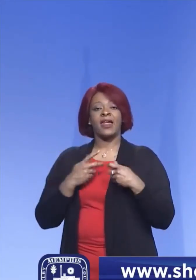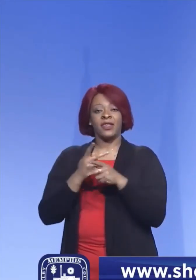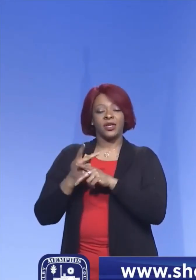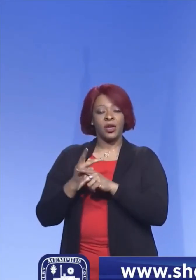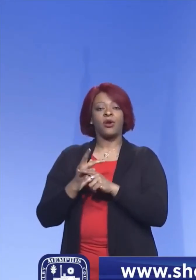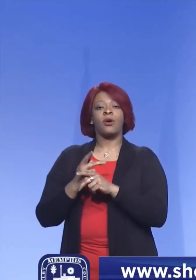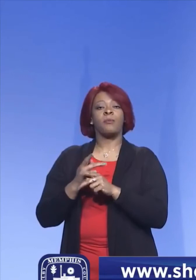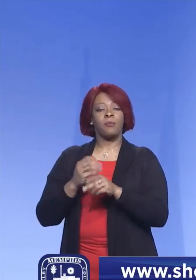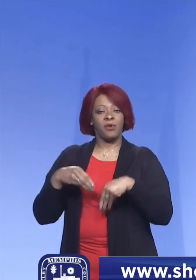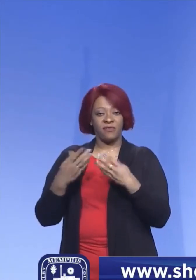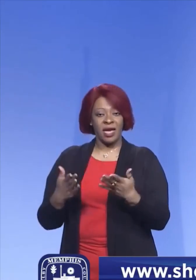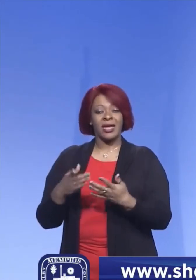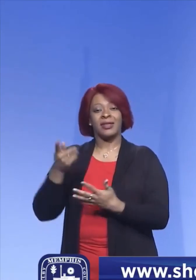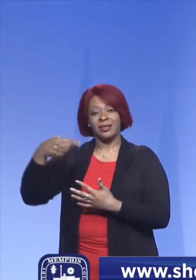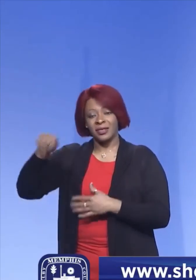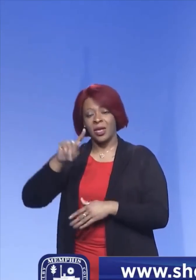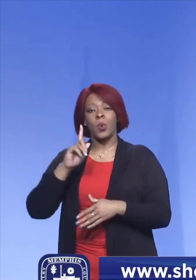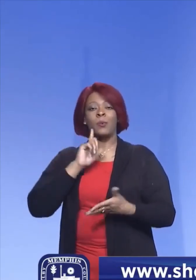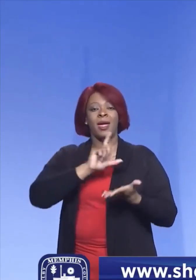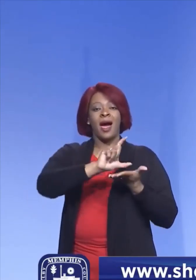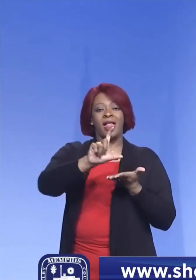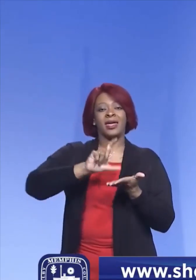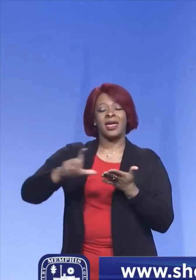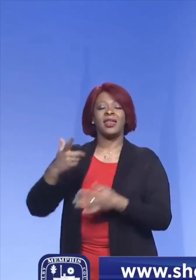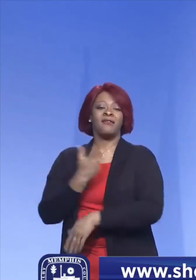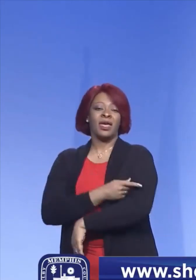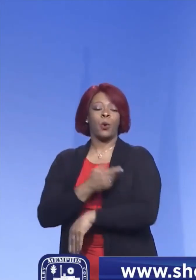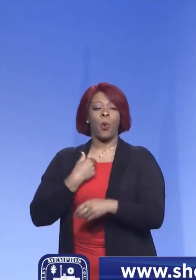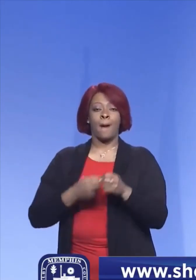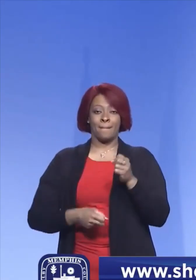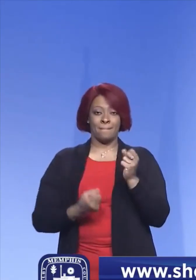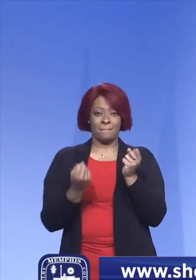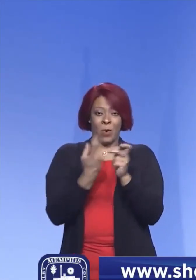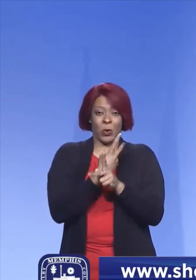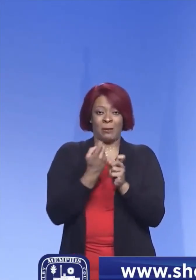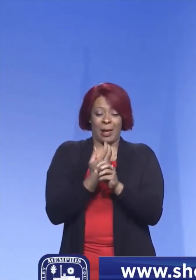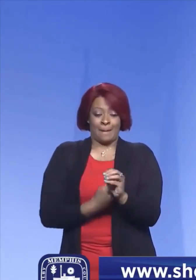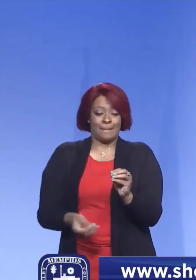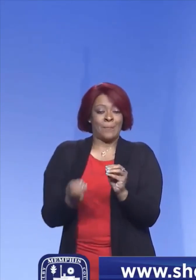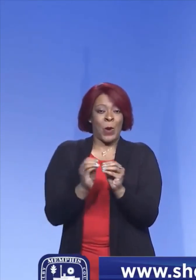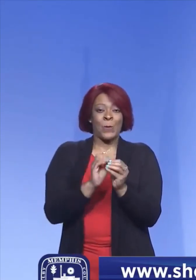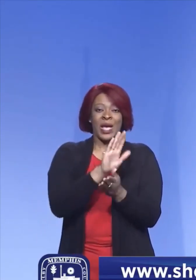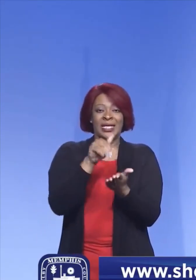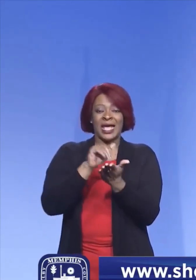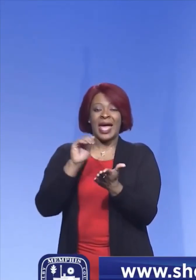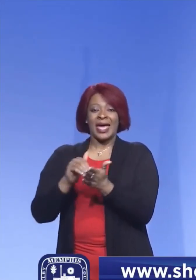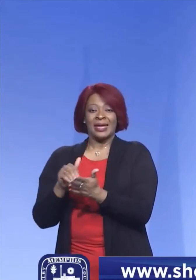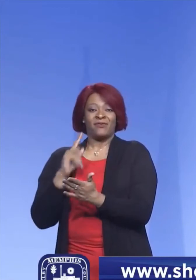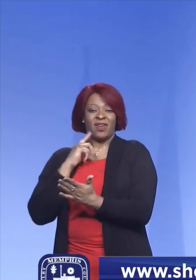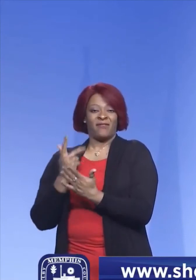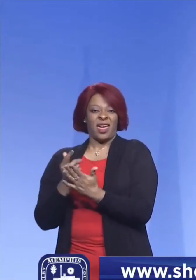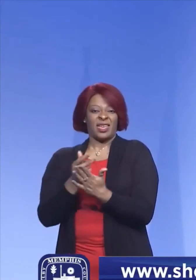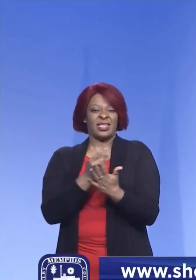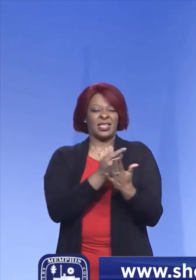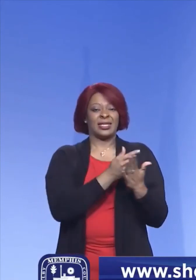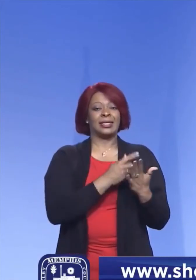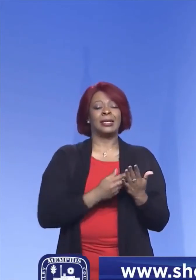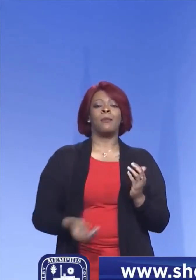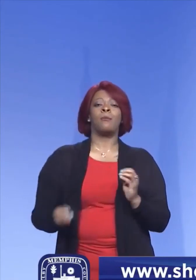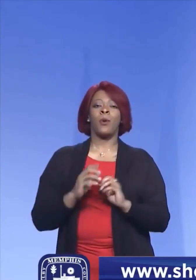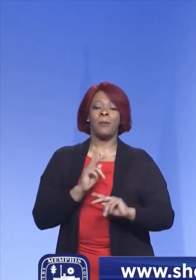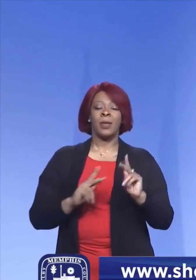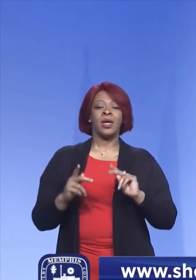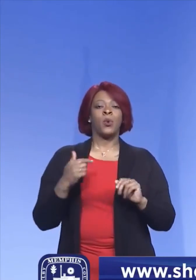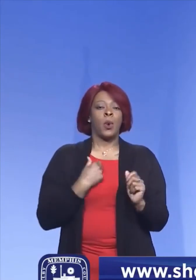beginning to be able to be allocated vaccine. So we're multiplying sites where we're developing delivering vaccine. We're